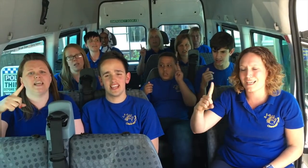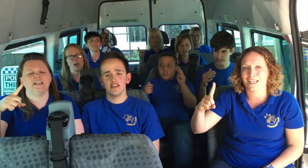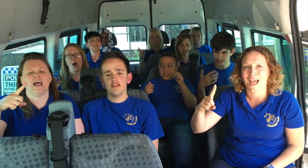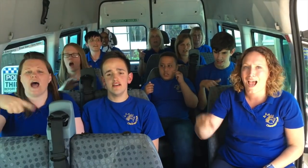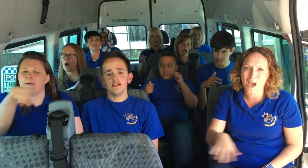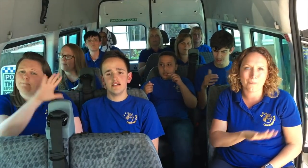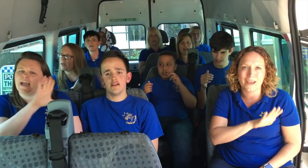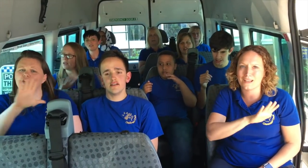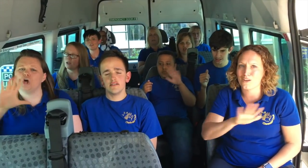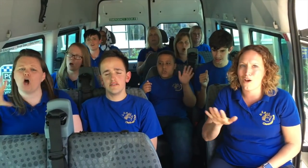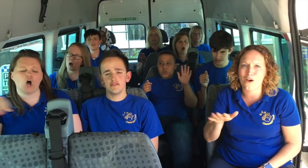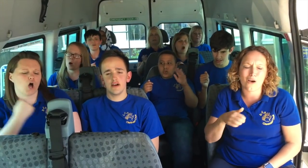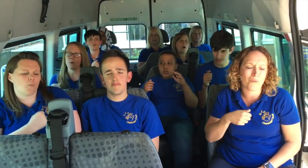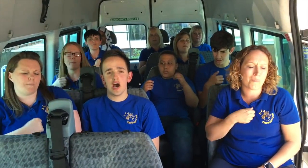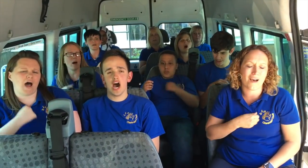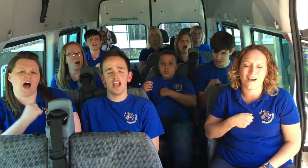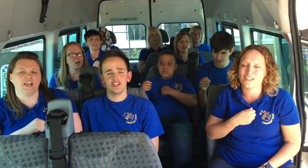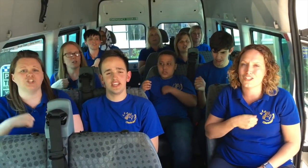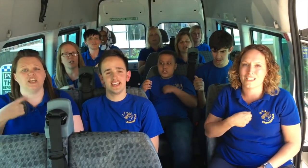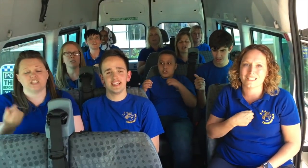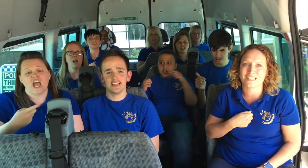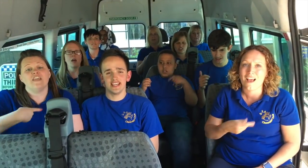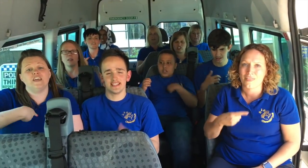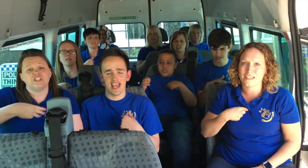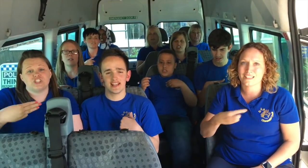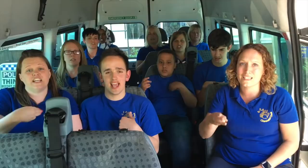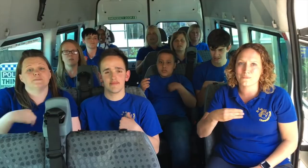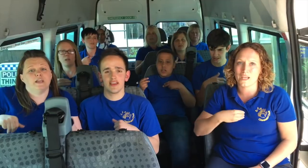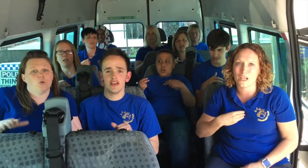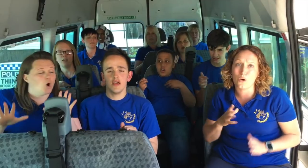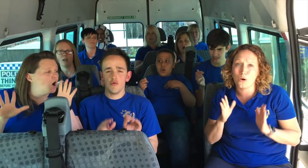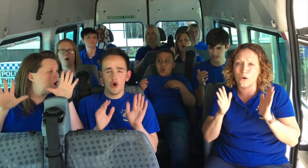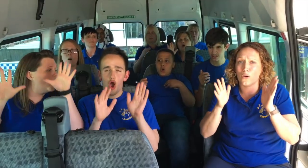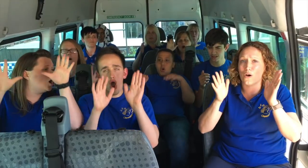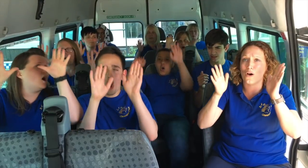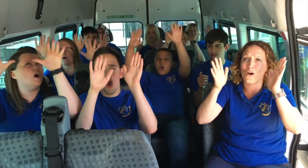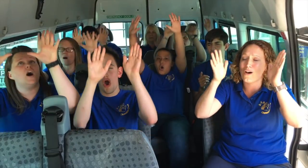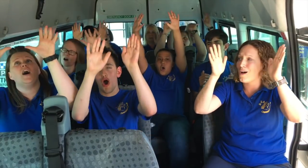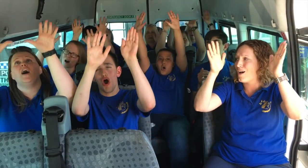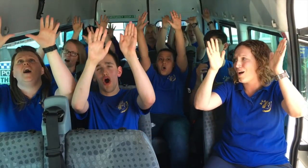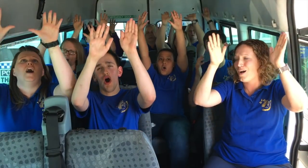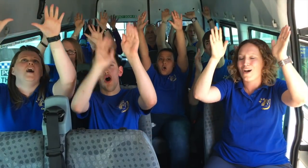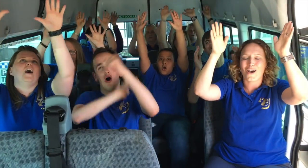who I'm in crush I'm This is me I'm gonna send a blood,